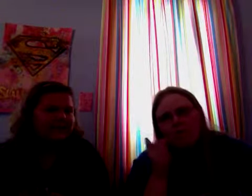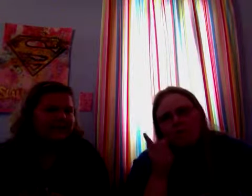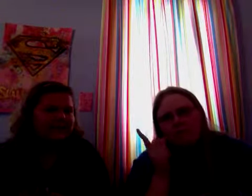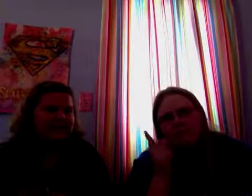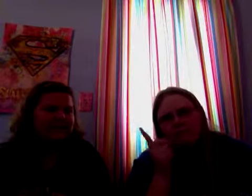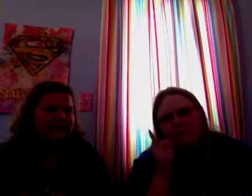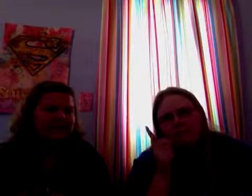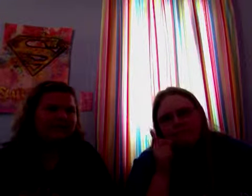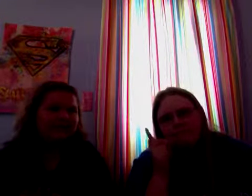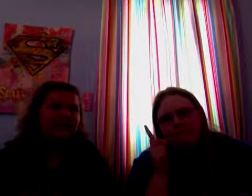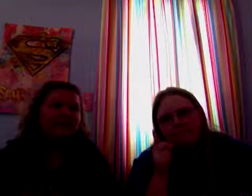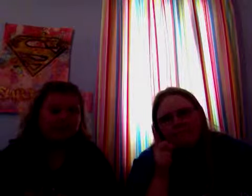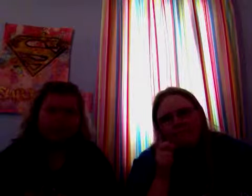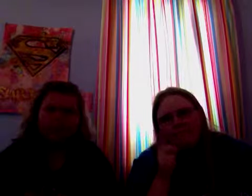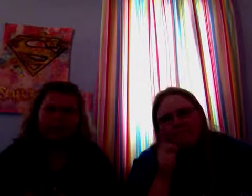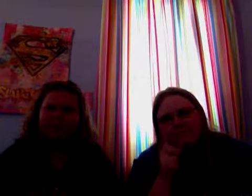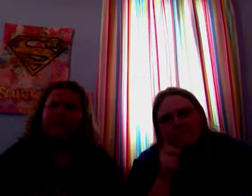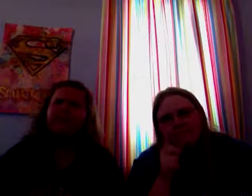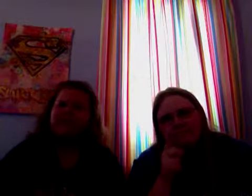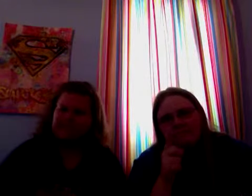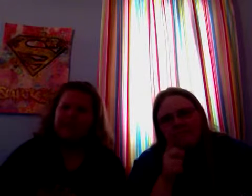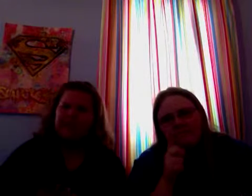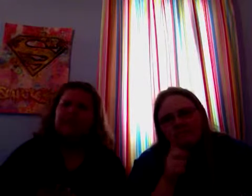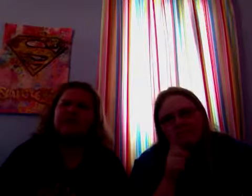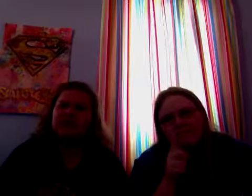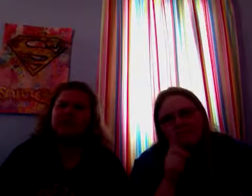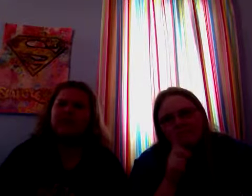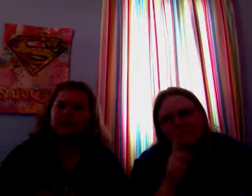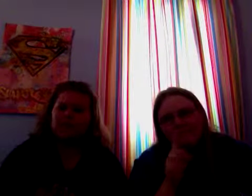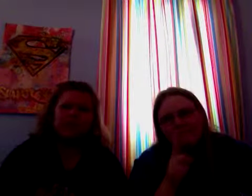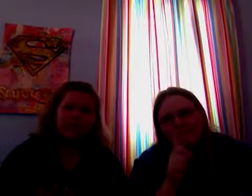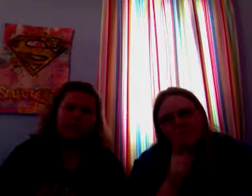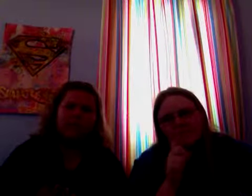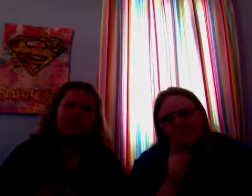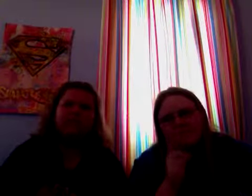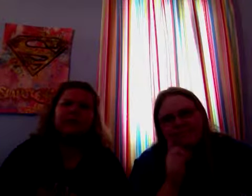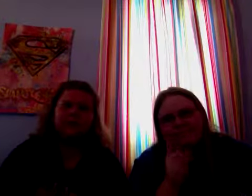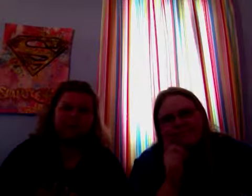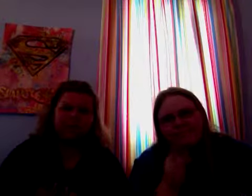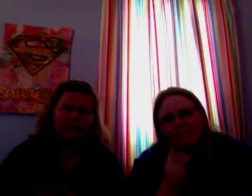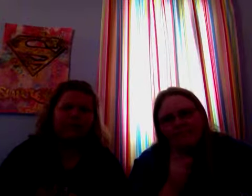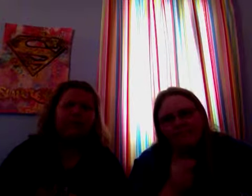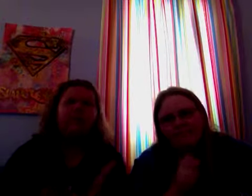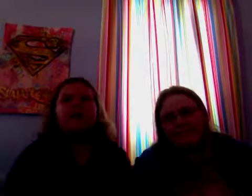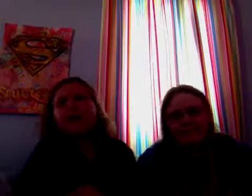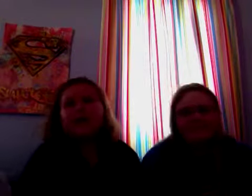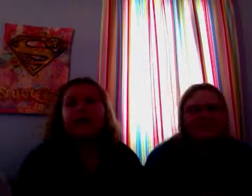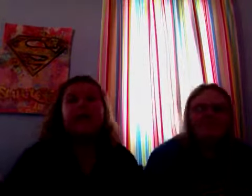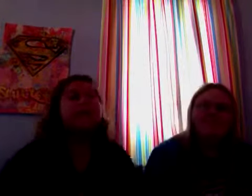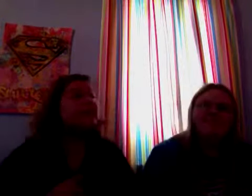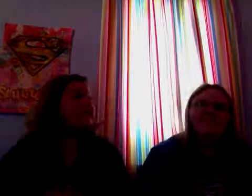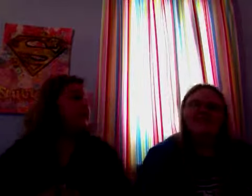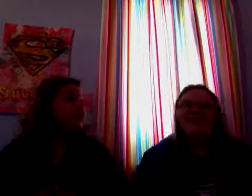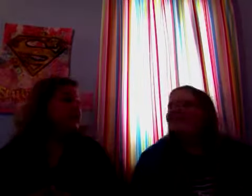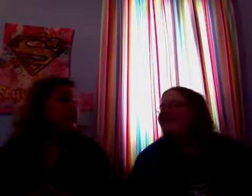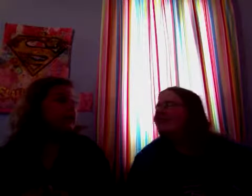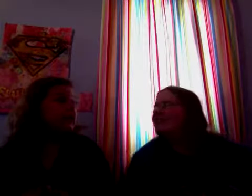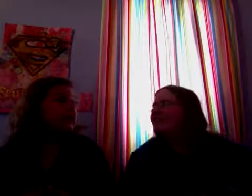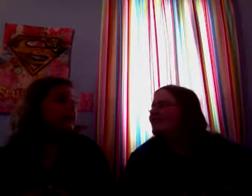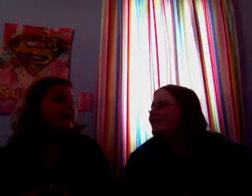okay fifth grade because she had her dog tomen so it's fifth grade and I yes it is fifth grade because I did not have black